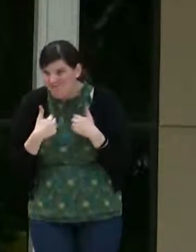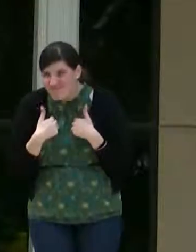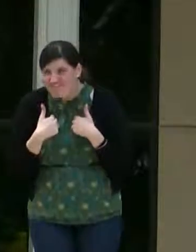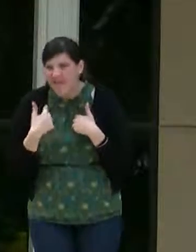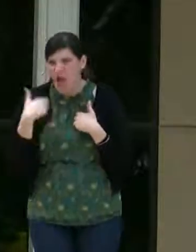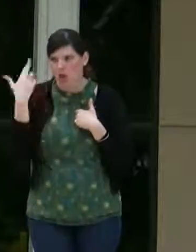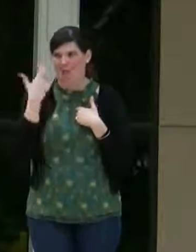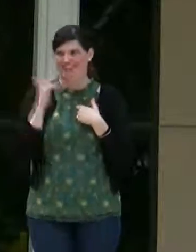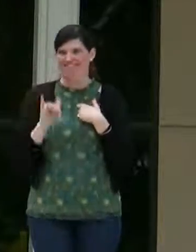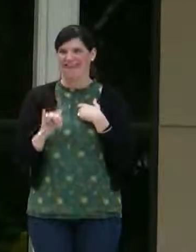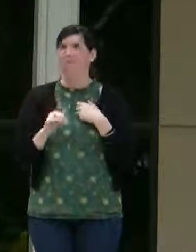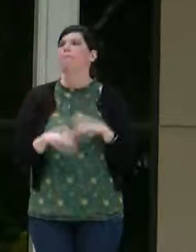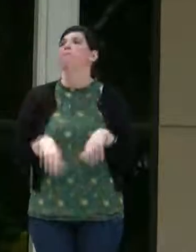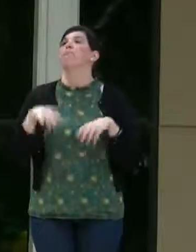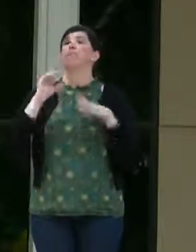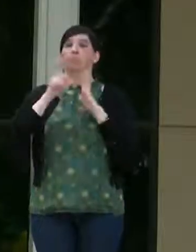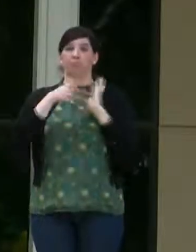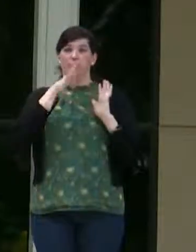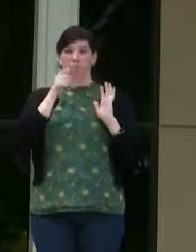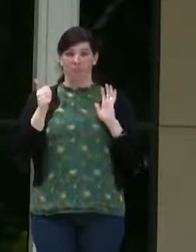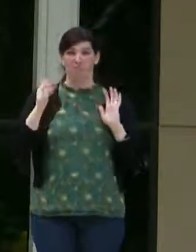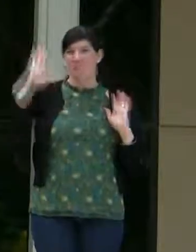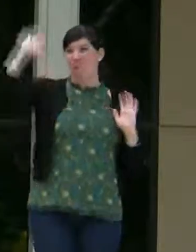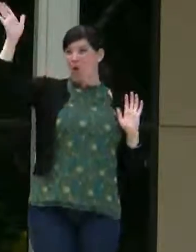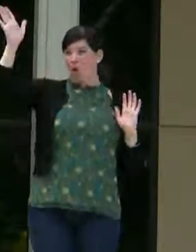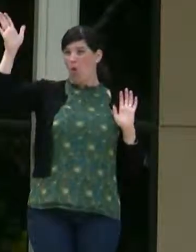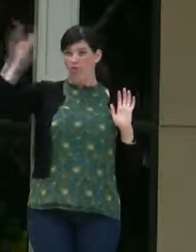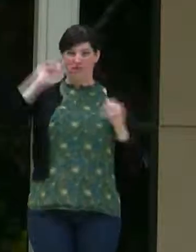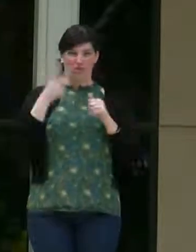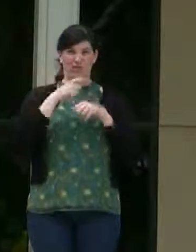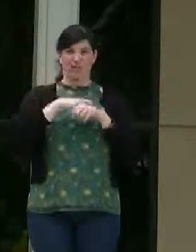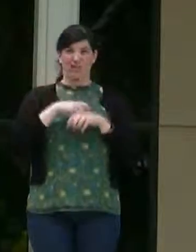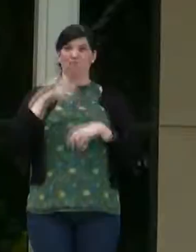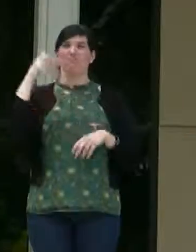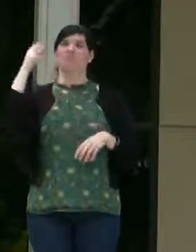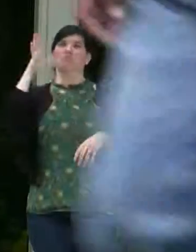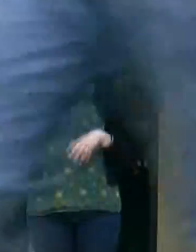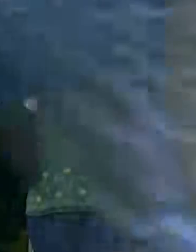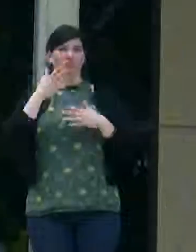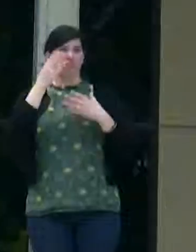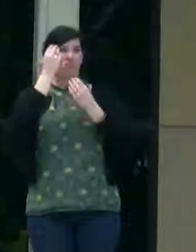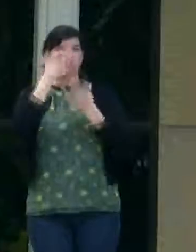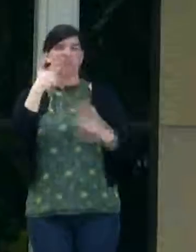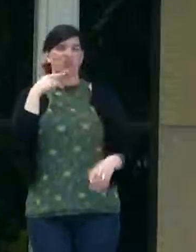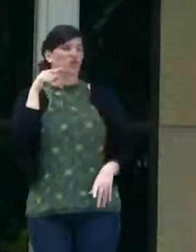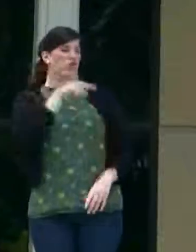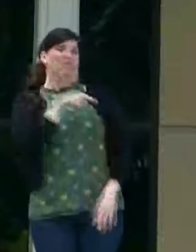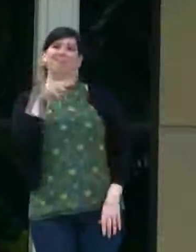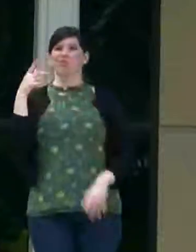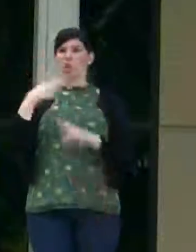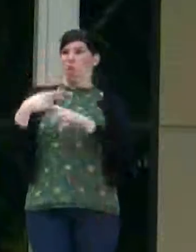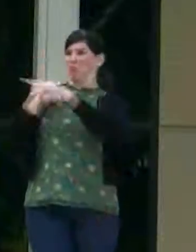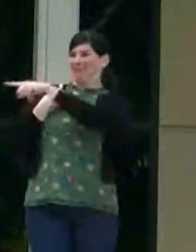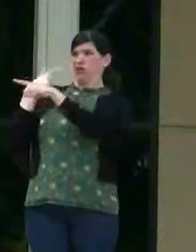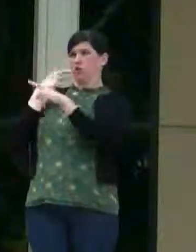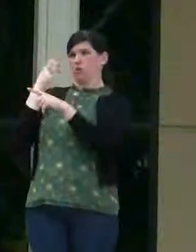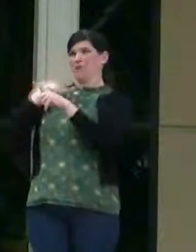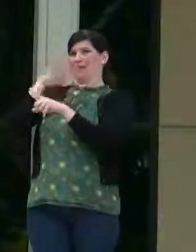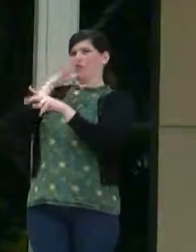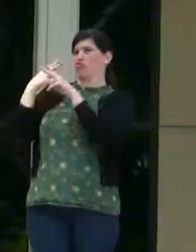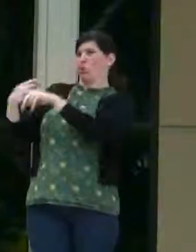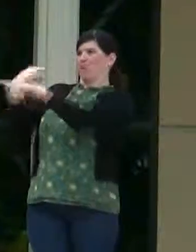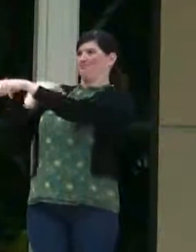realized that. then when my mom spoke for the first time and said that she called me her daughter, it was like a very